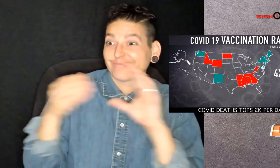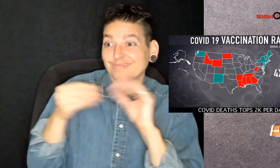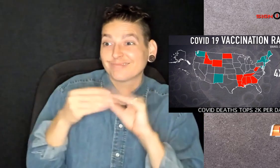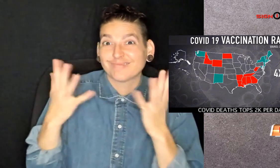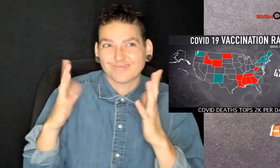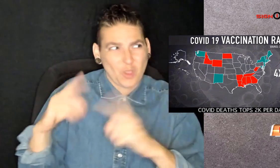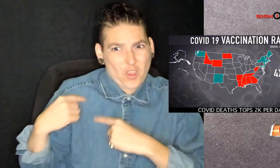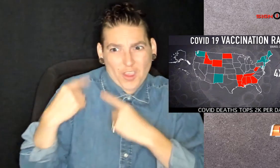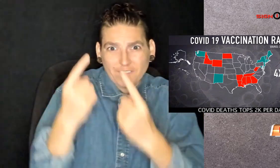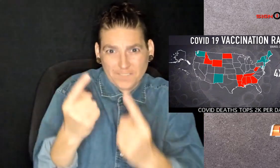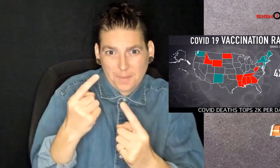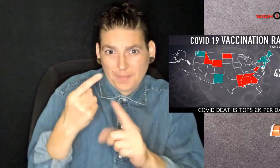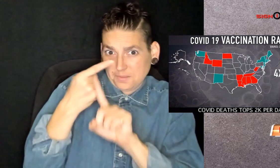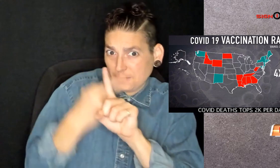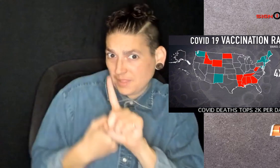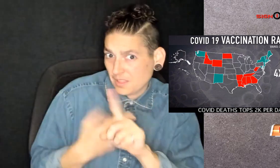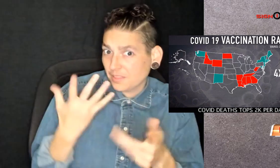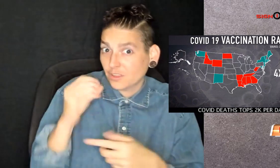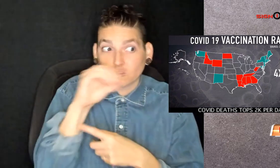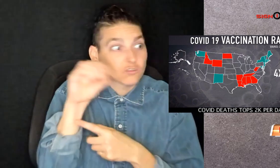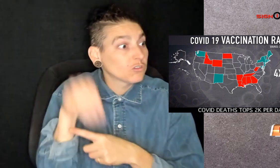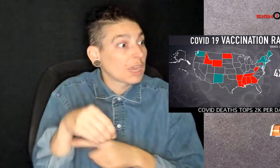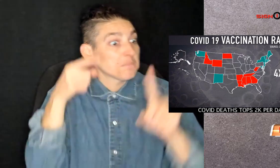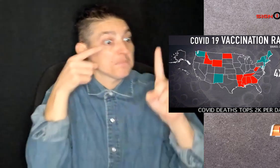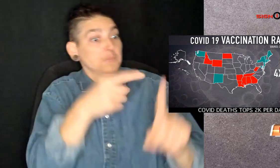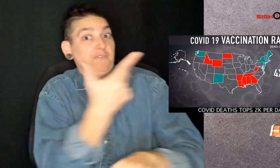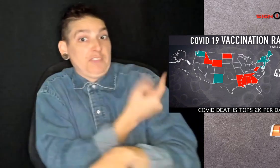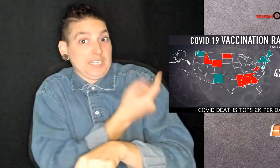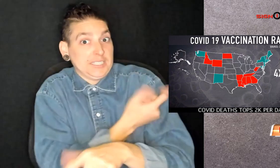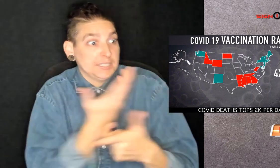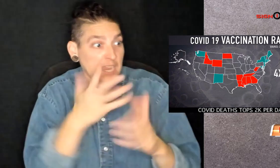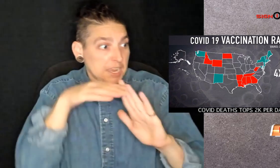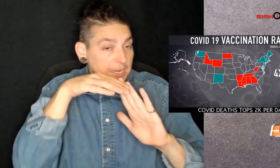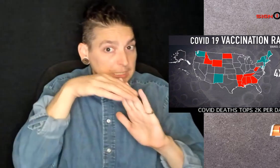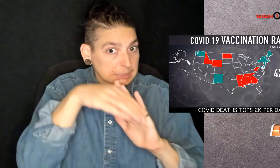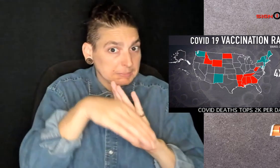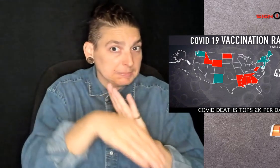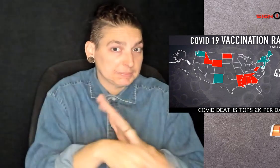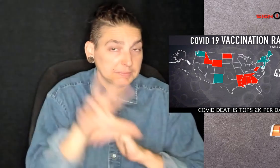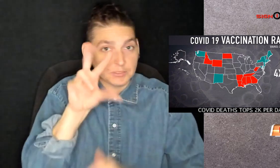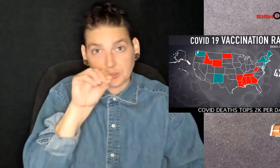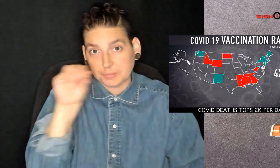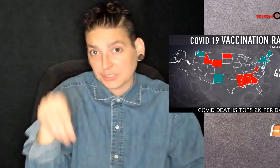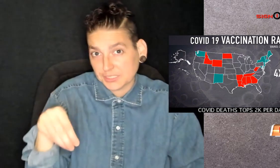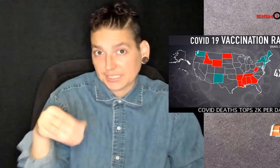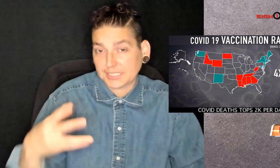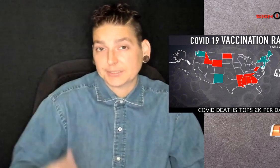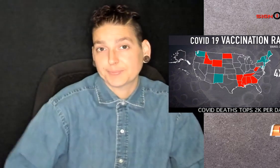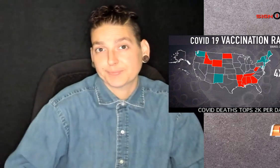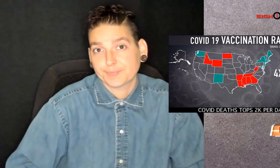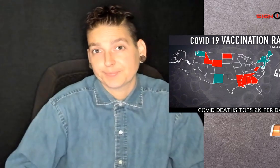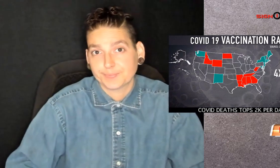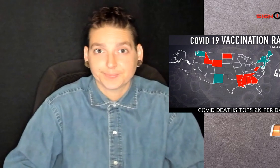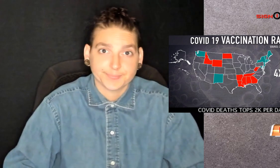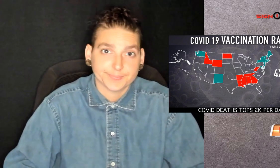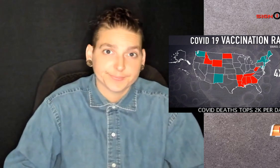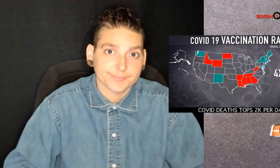fully vaccinated. And the Centers for Disease Control and Prevention says over the past month, the rate of vaccination has fallen